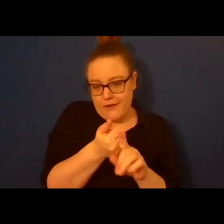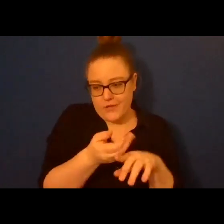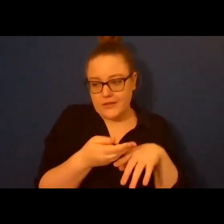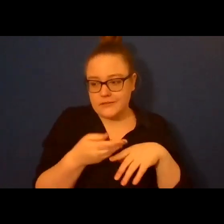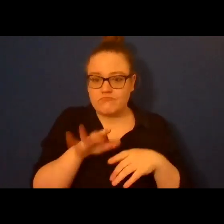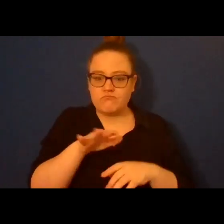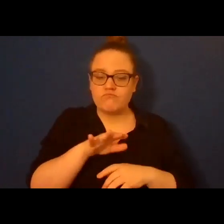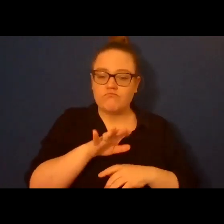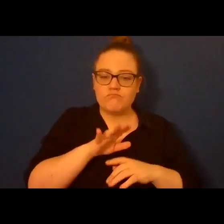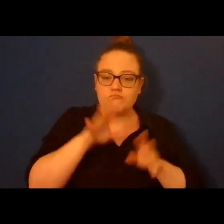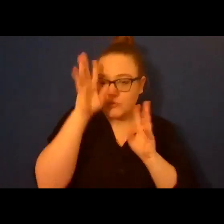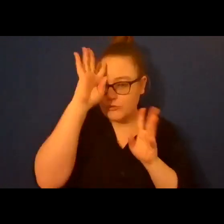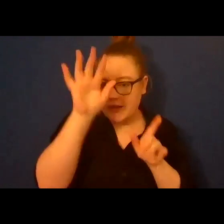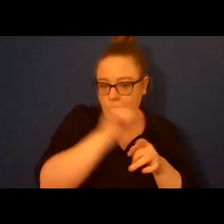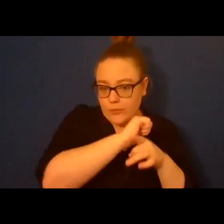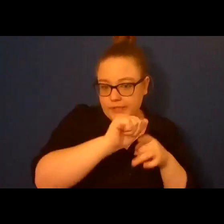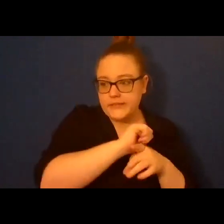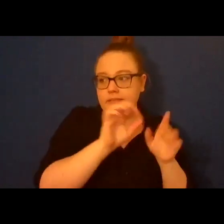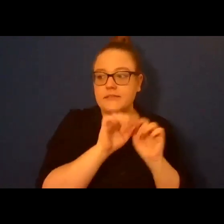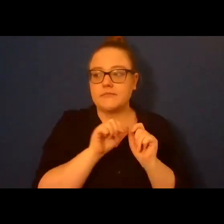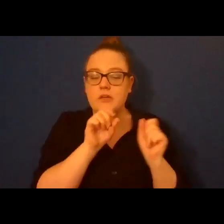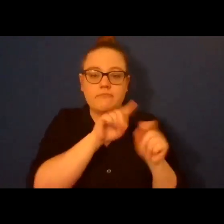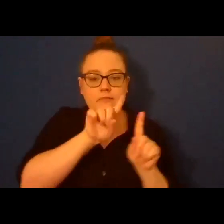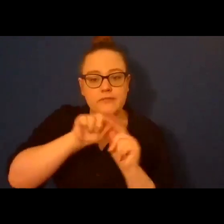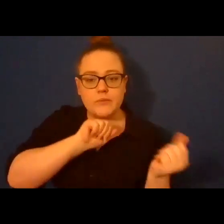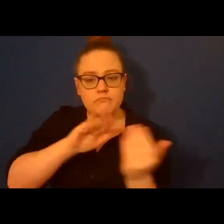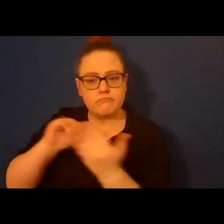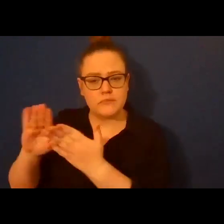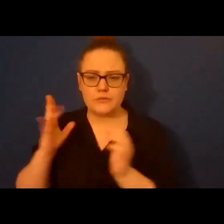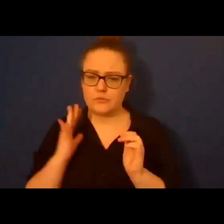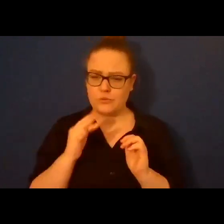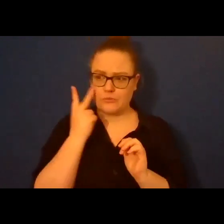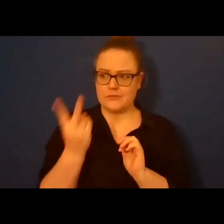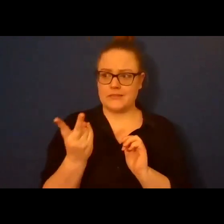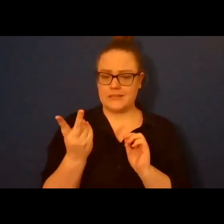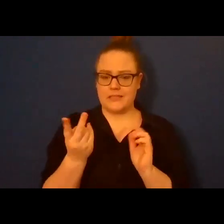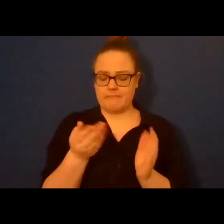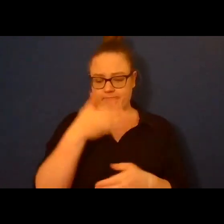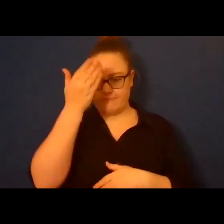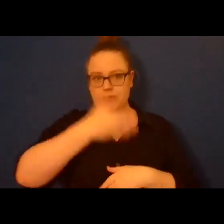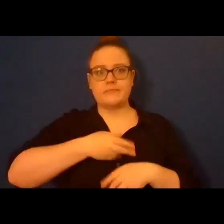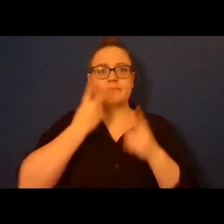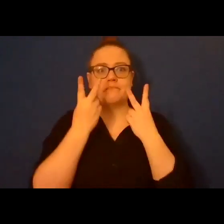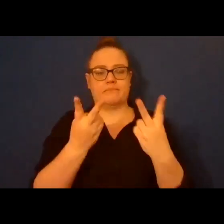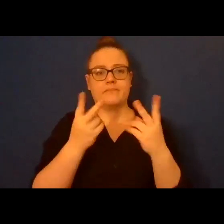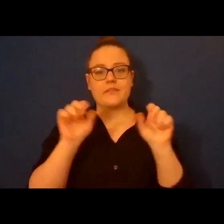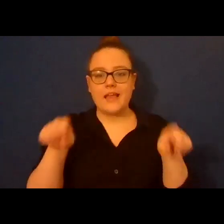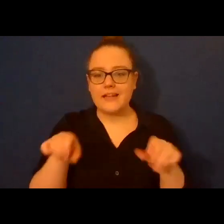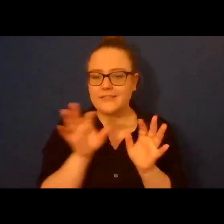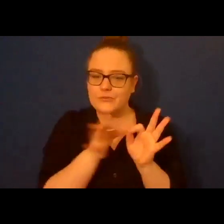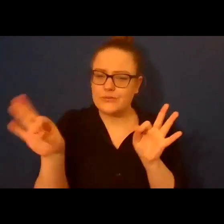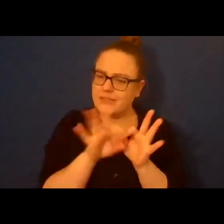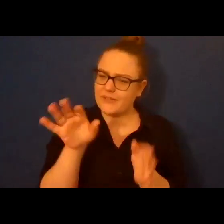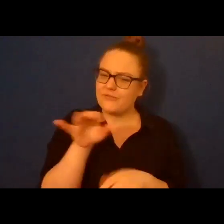it's cool to see it's cool to see that enacted before our eyes. The creative art of language being